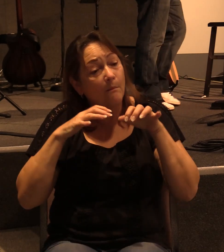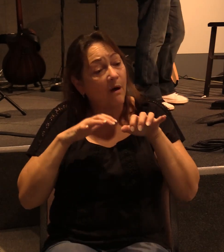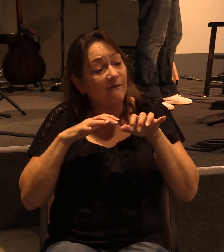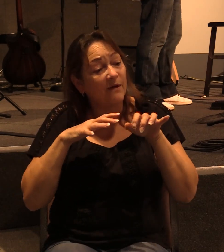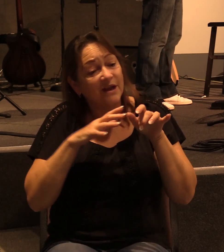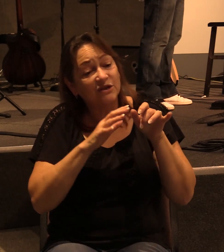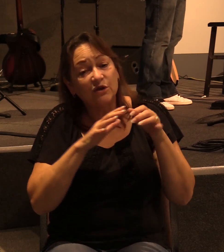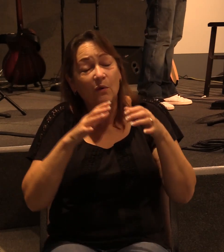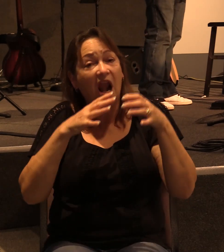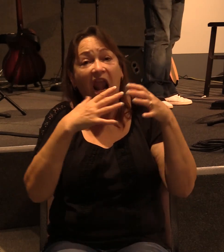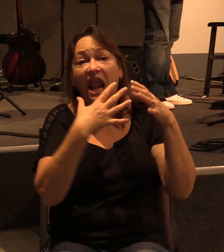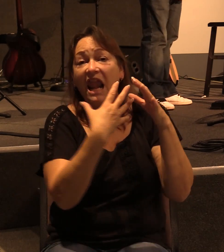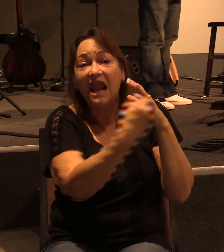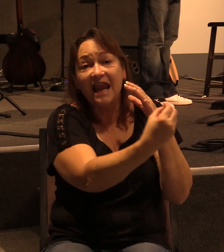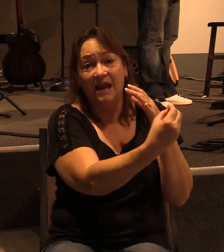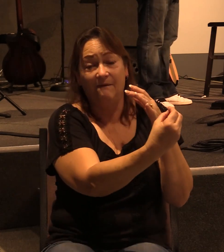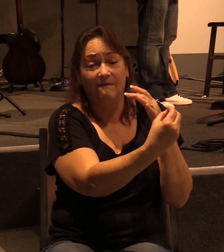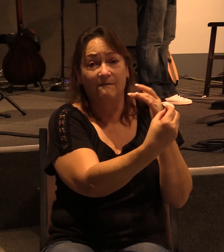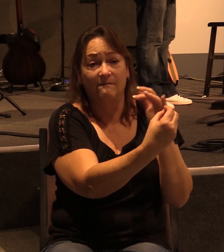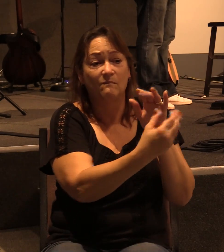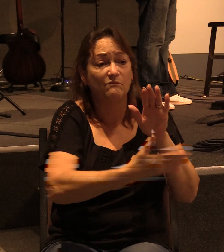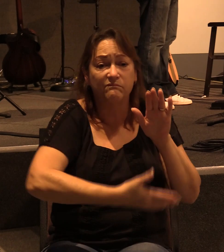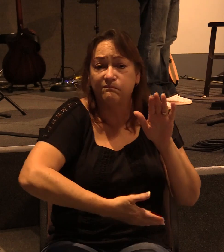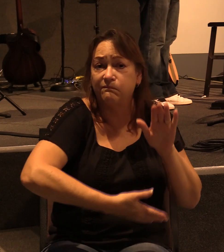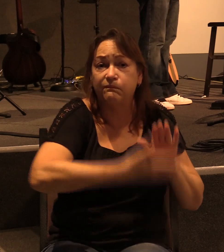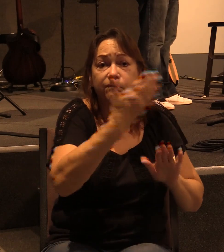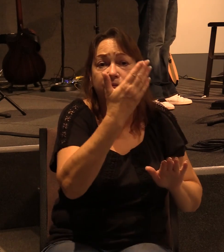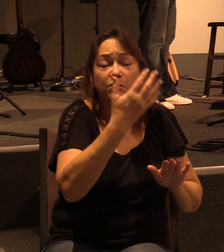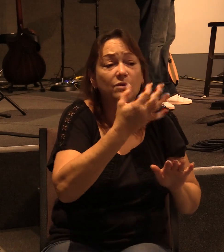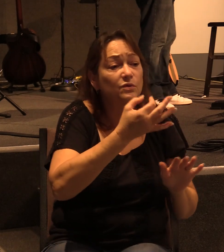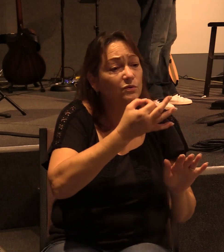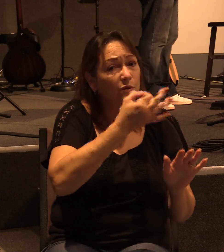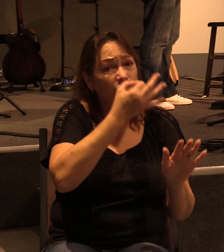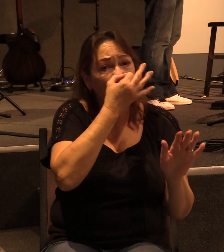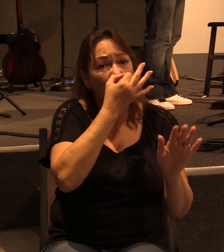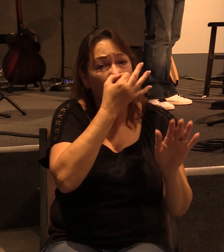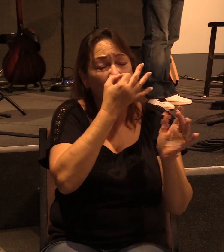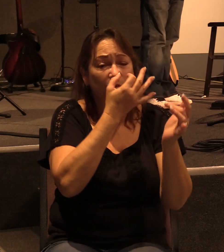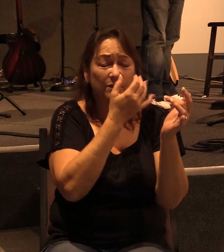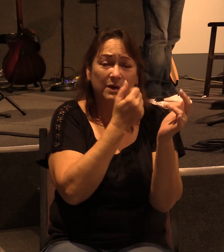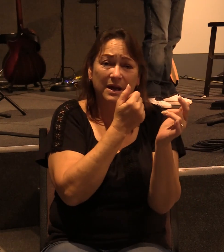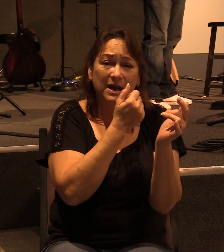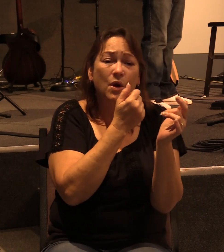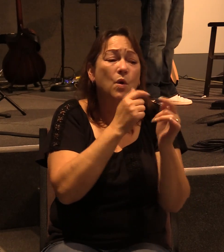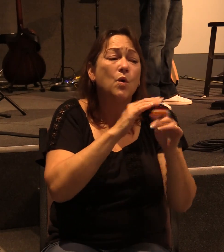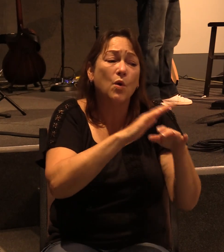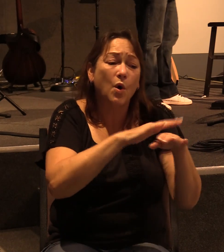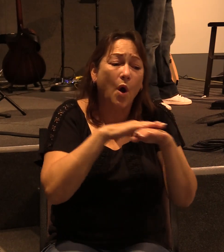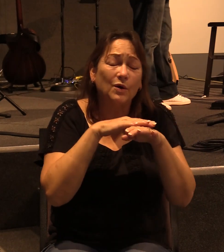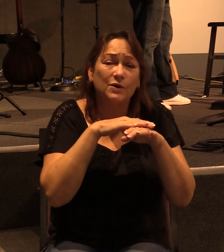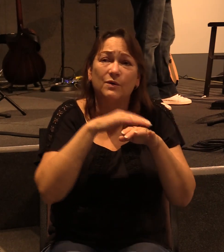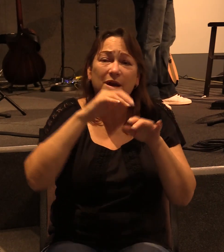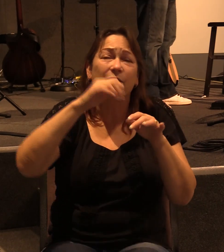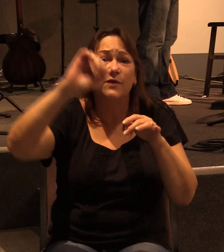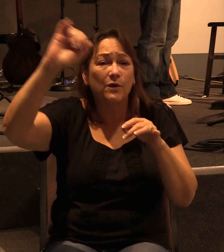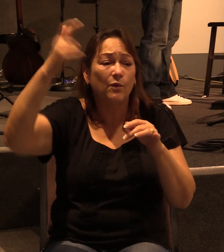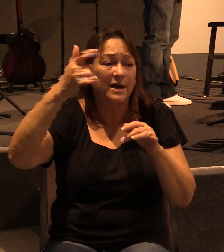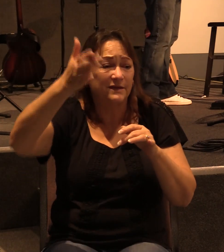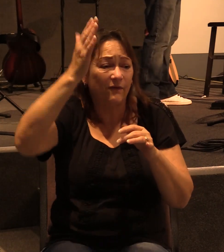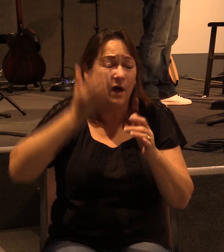are turning away so soon from him who called you in the grace of Christ to a different gospel. Okay?